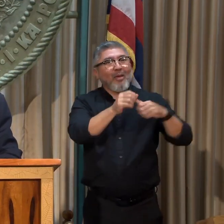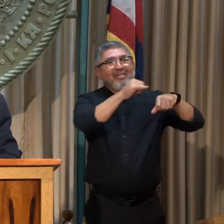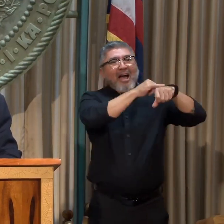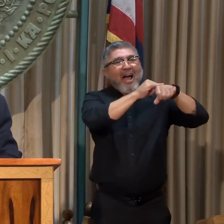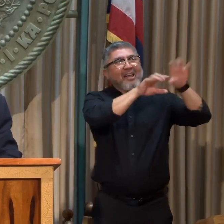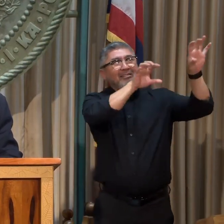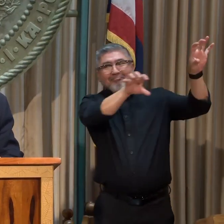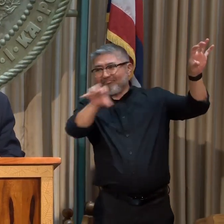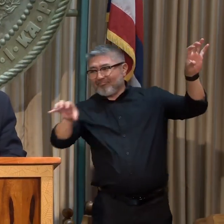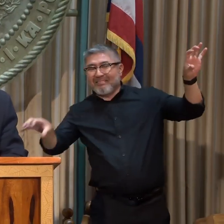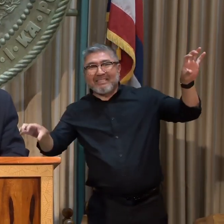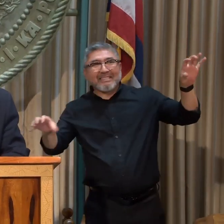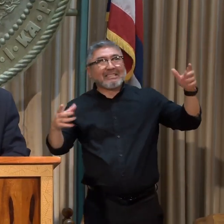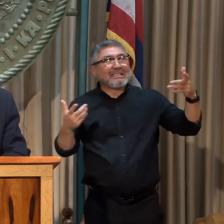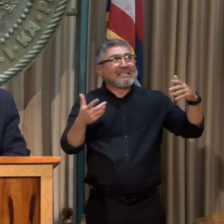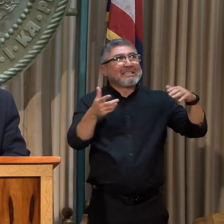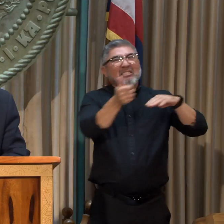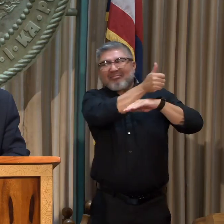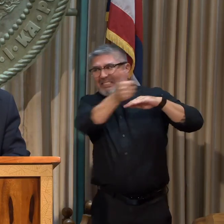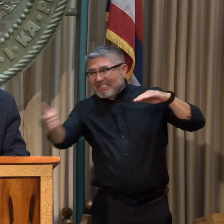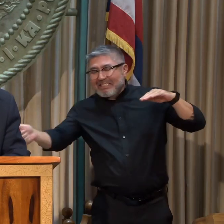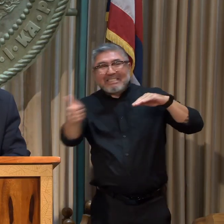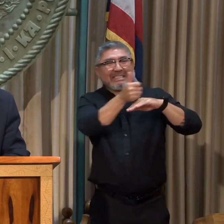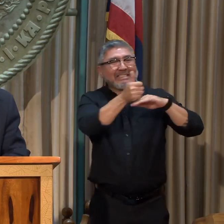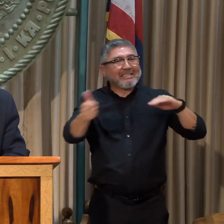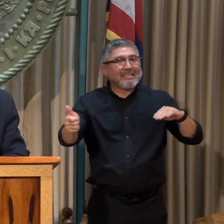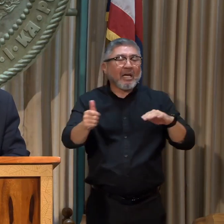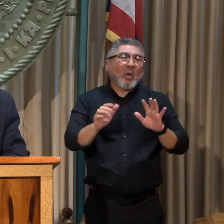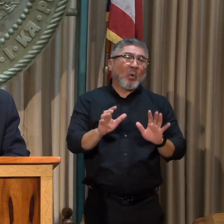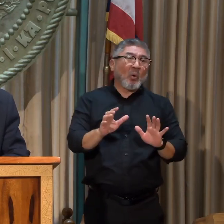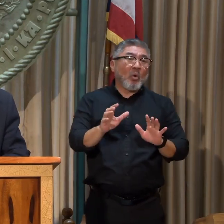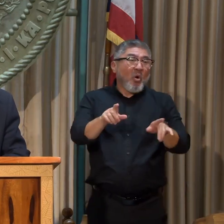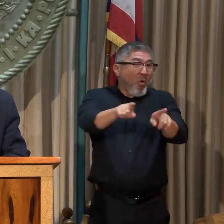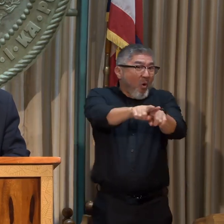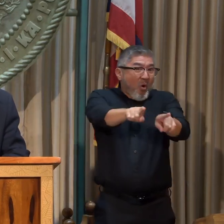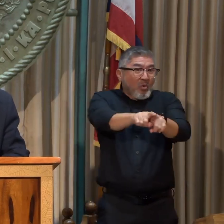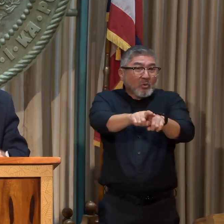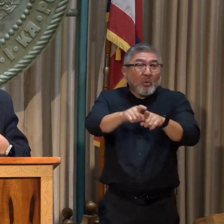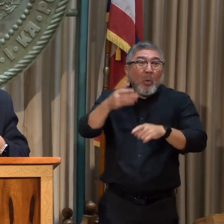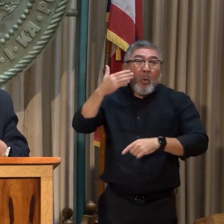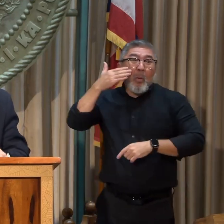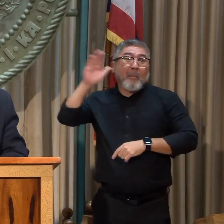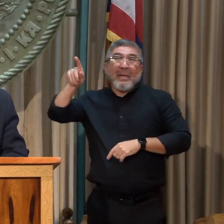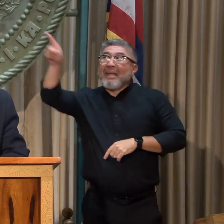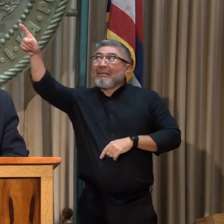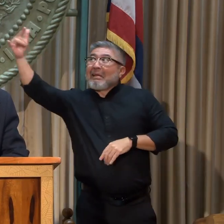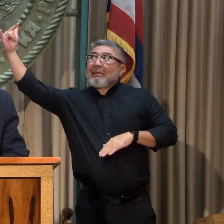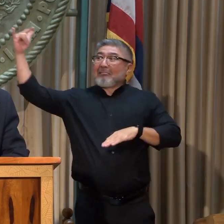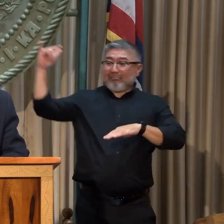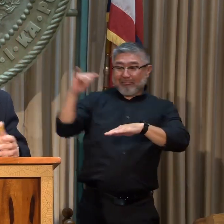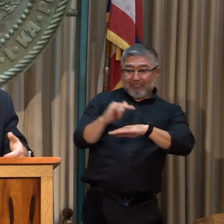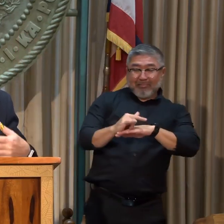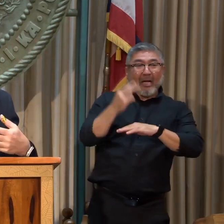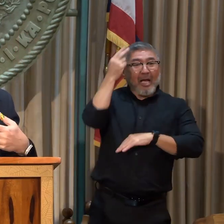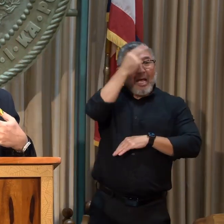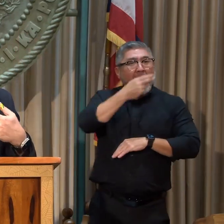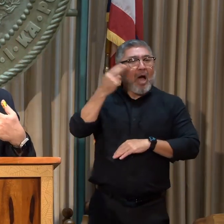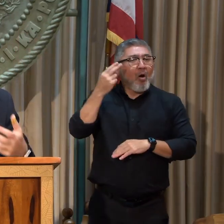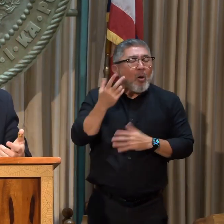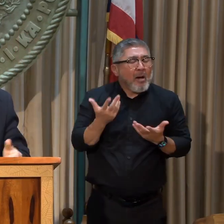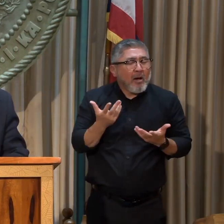is a very, very heavy carbon footprint for travel from the mainland to Hawaii. and so we're going to be encouraging and supporting innovative